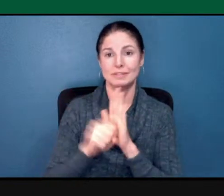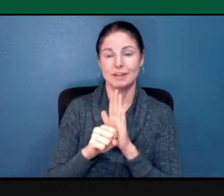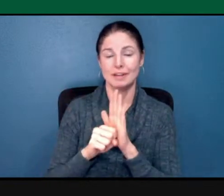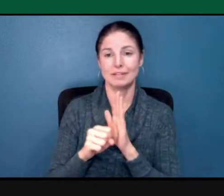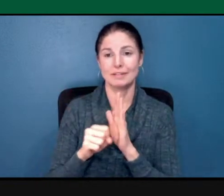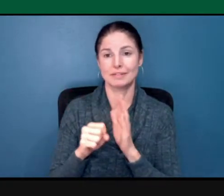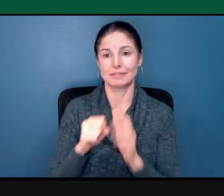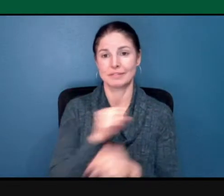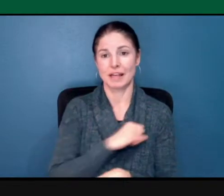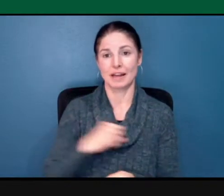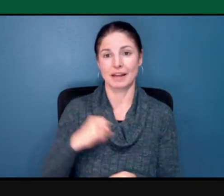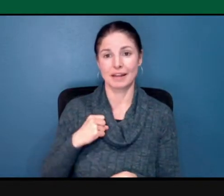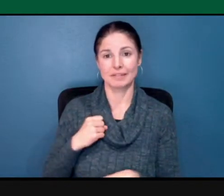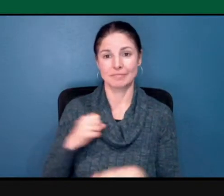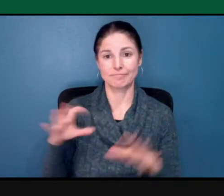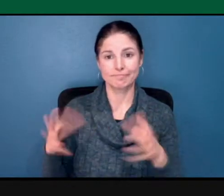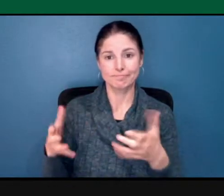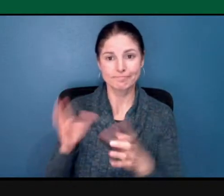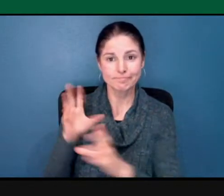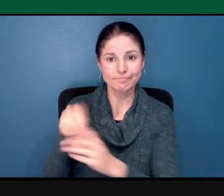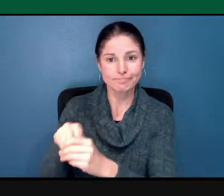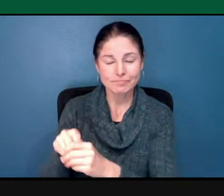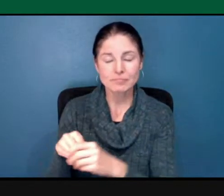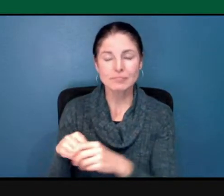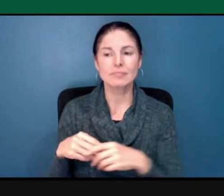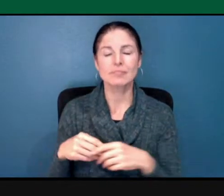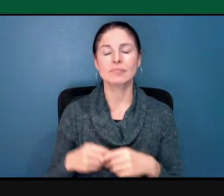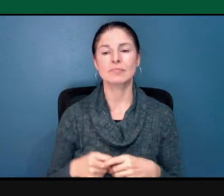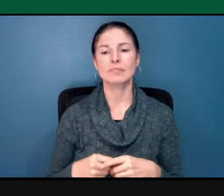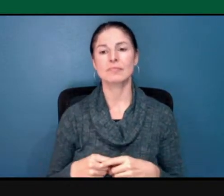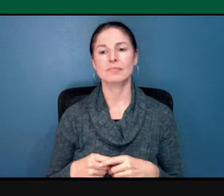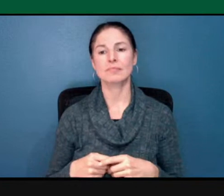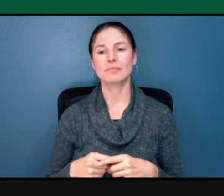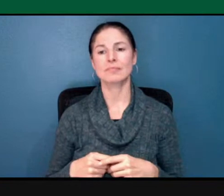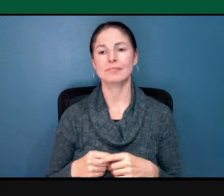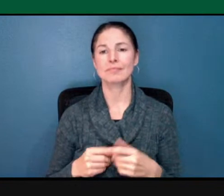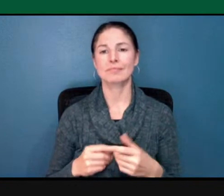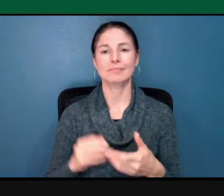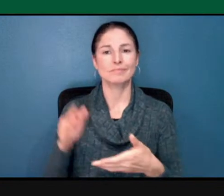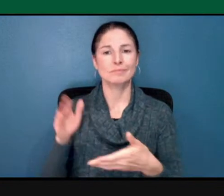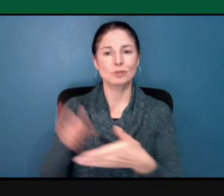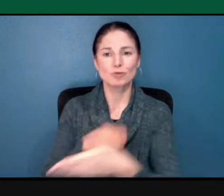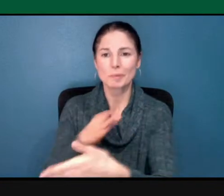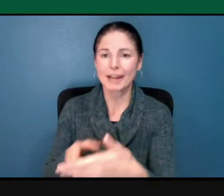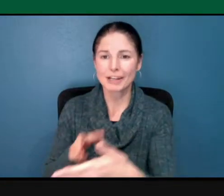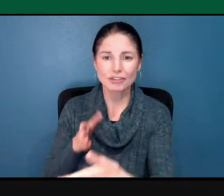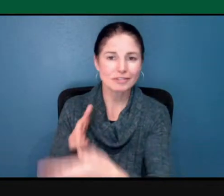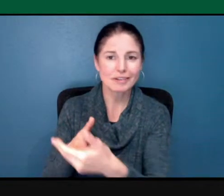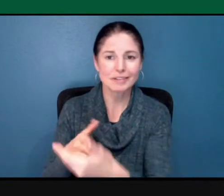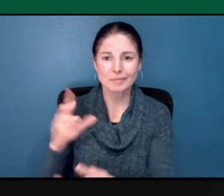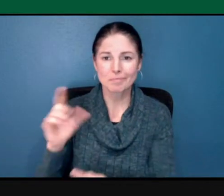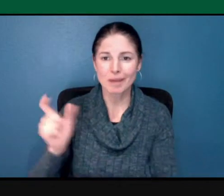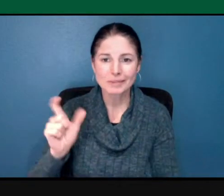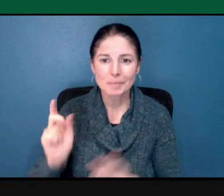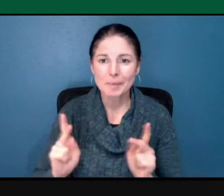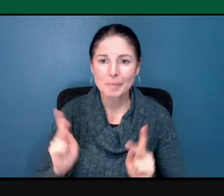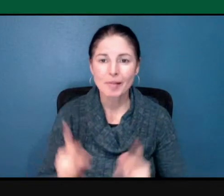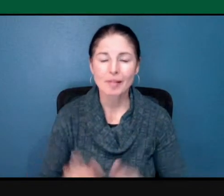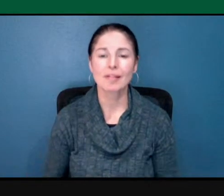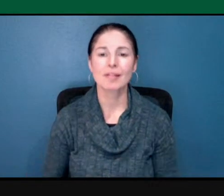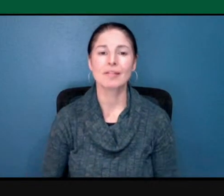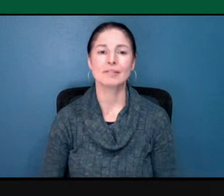the, and continues to be, the discrimination against Muslim Americans, especially when